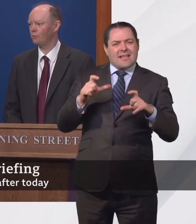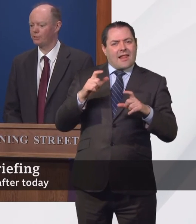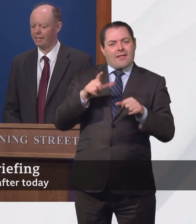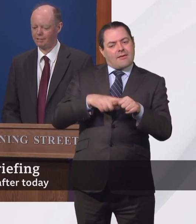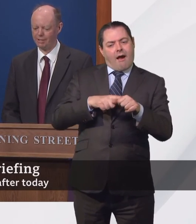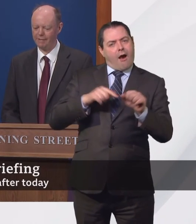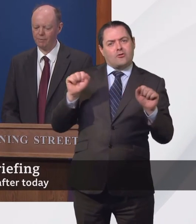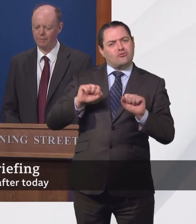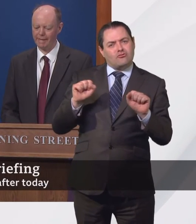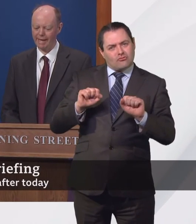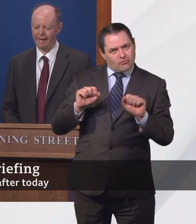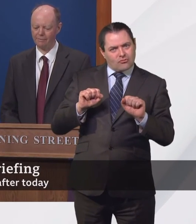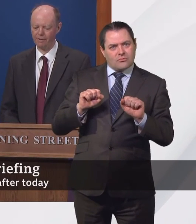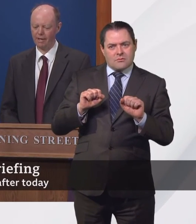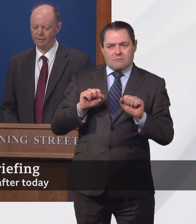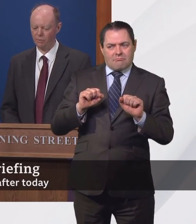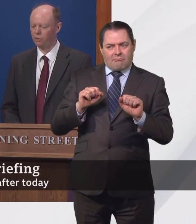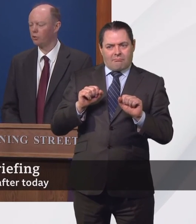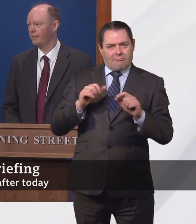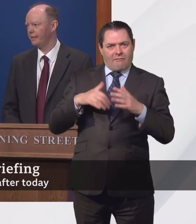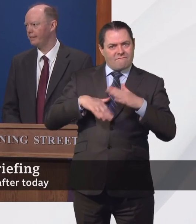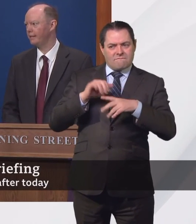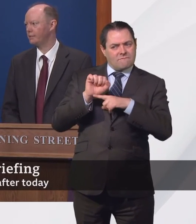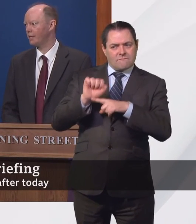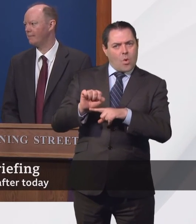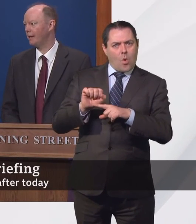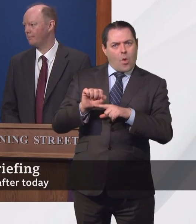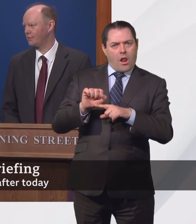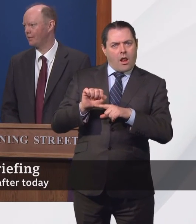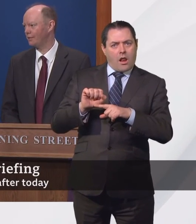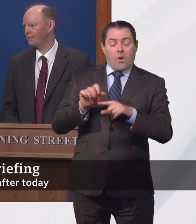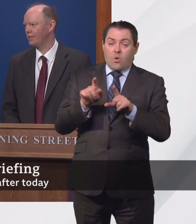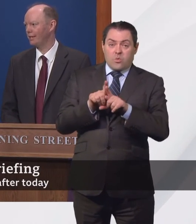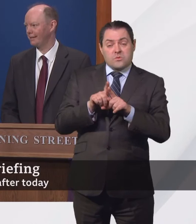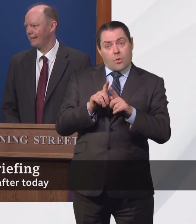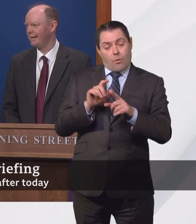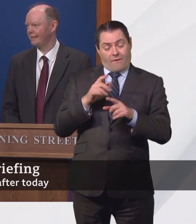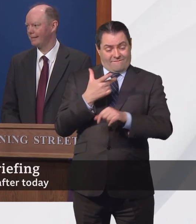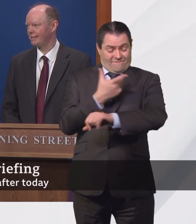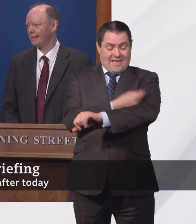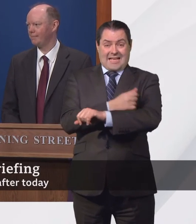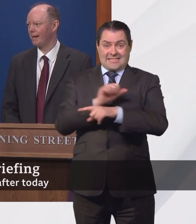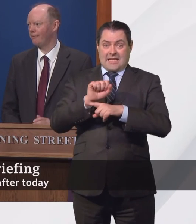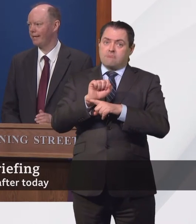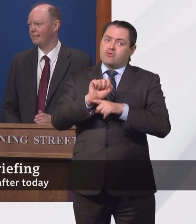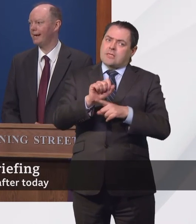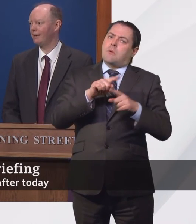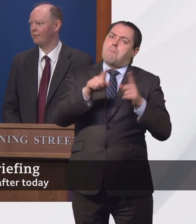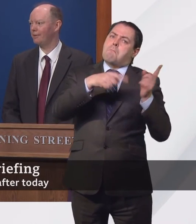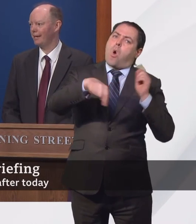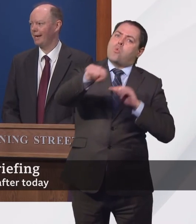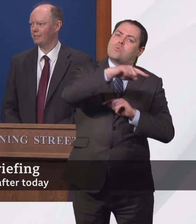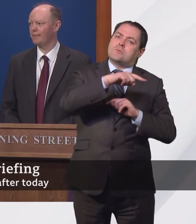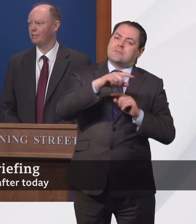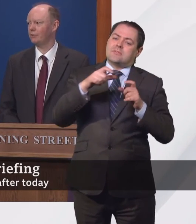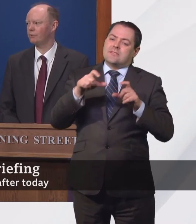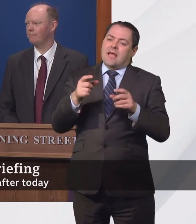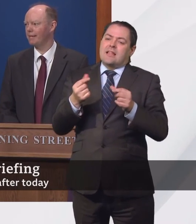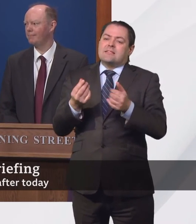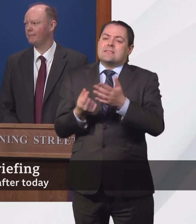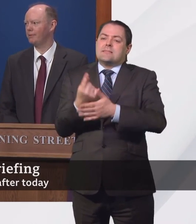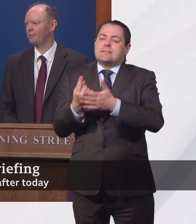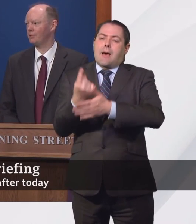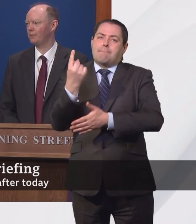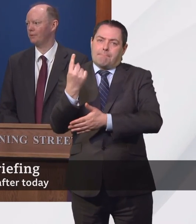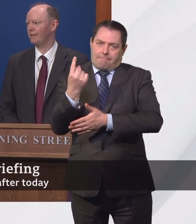we've got the full protection, and even when we have, there will be some upsurge, the key thing is to keep that rate down, and to make sure